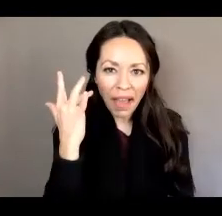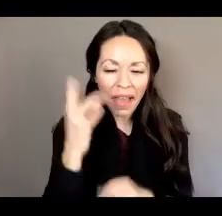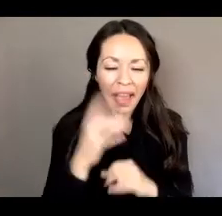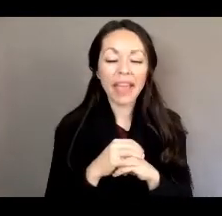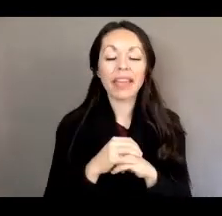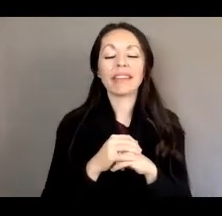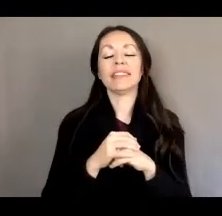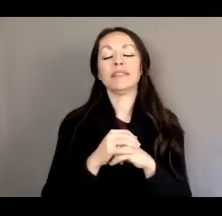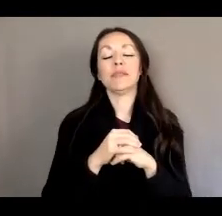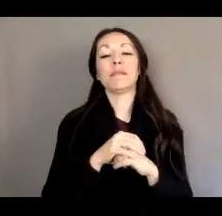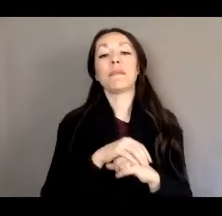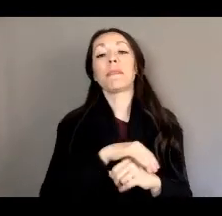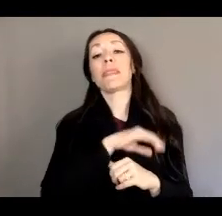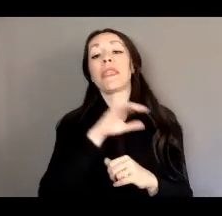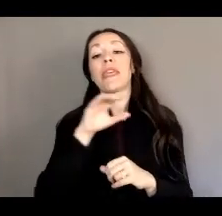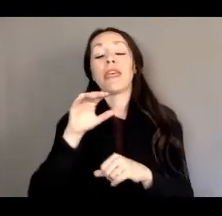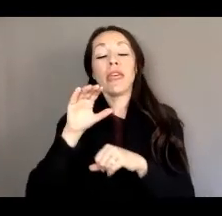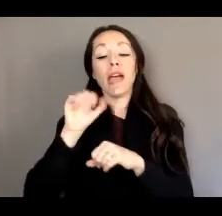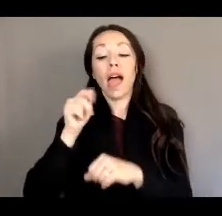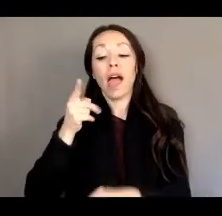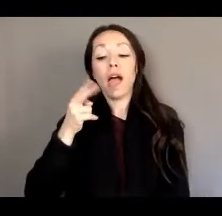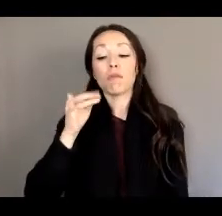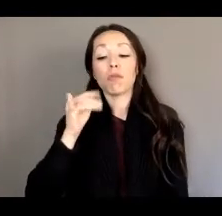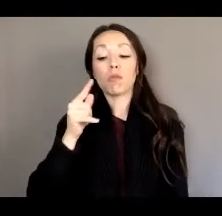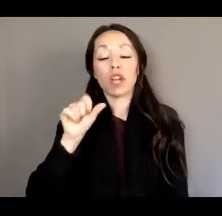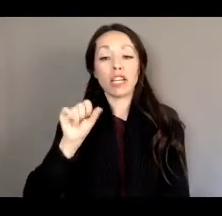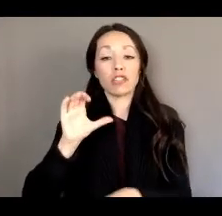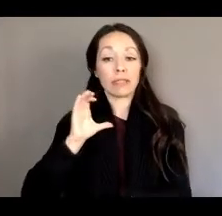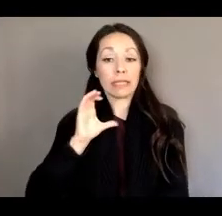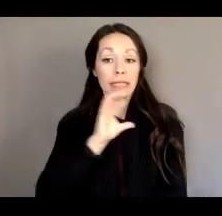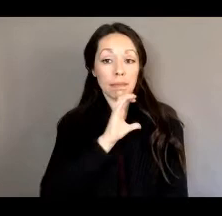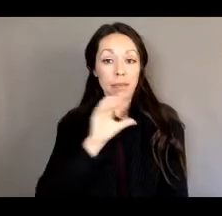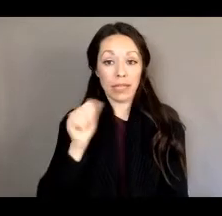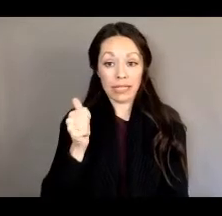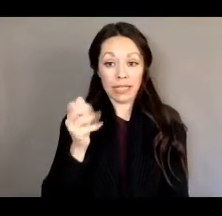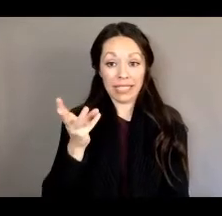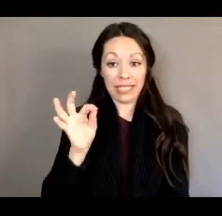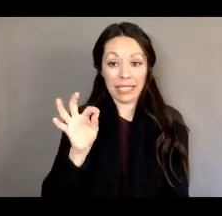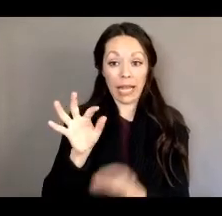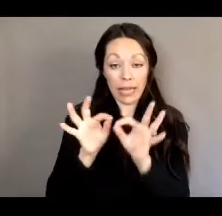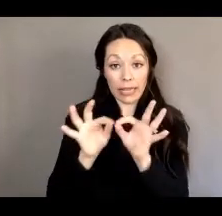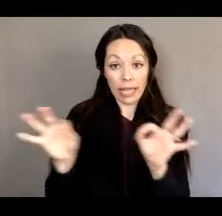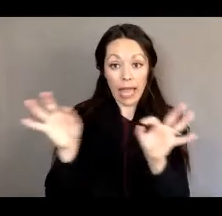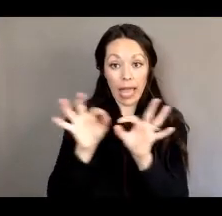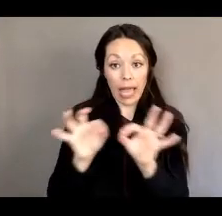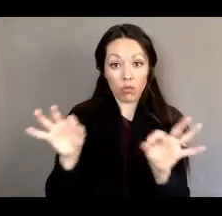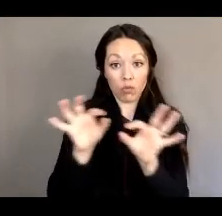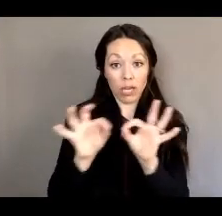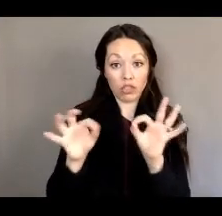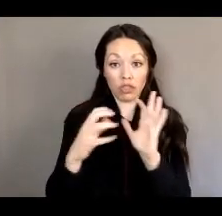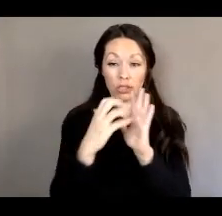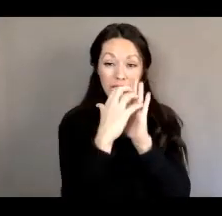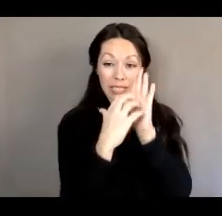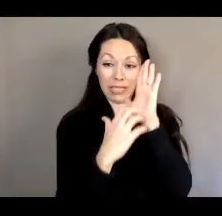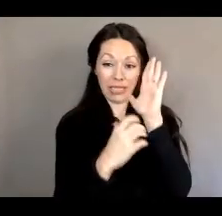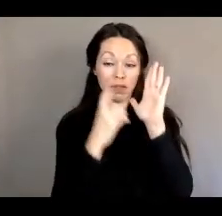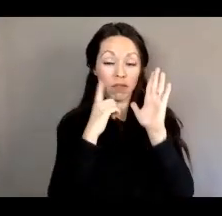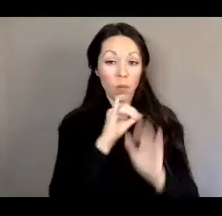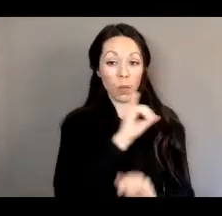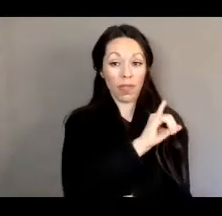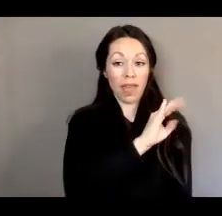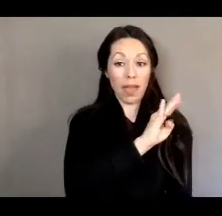appropriations 10 69, the language that was included in 10 69